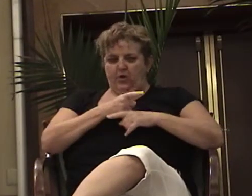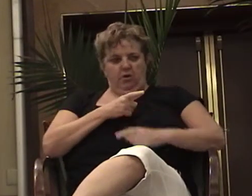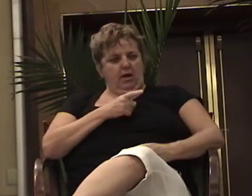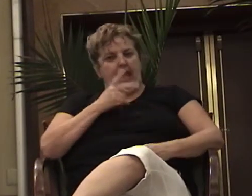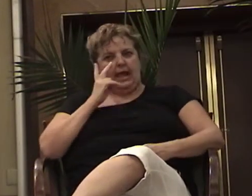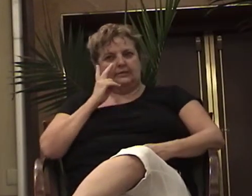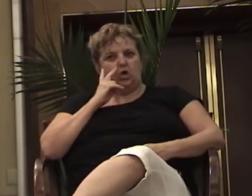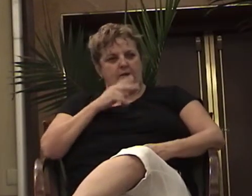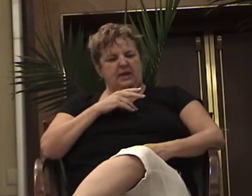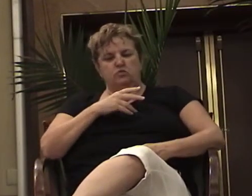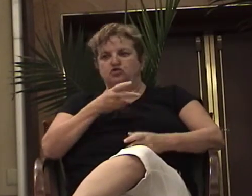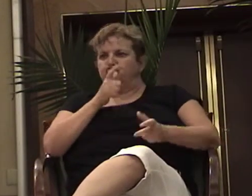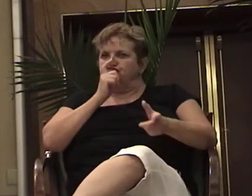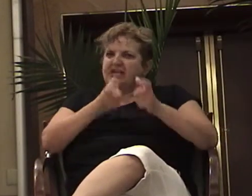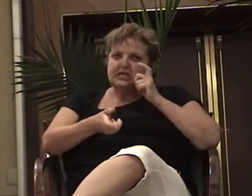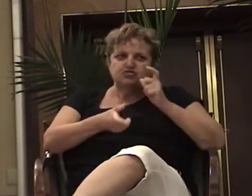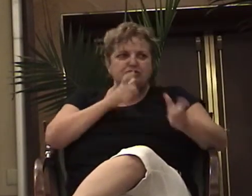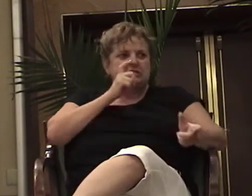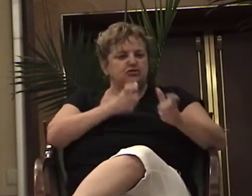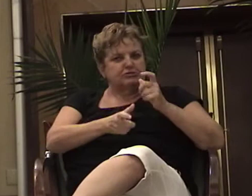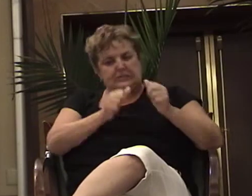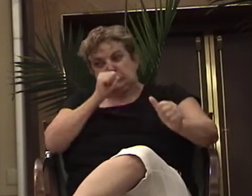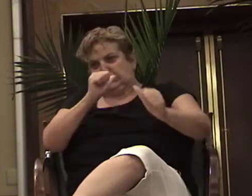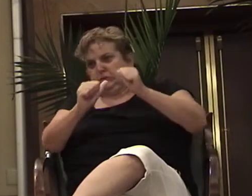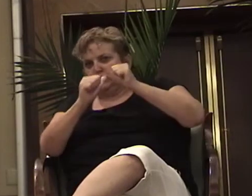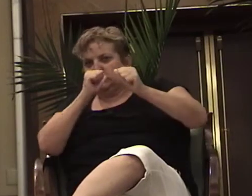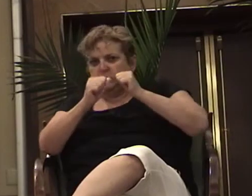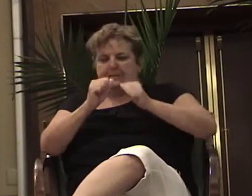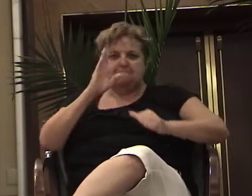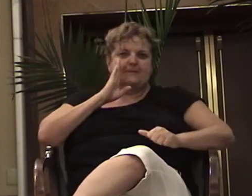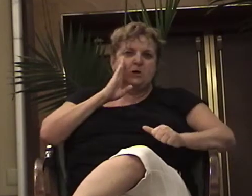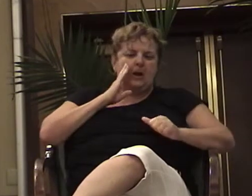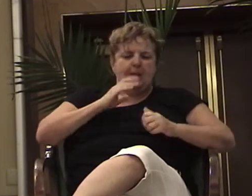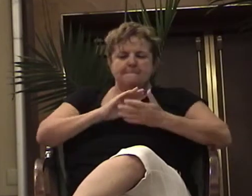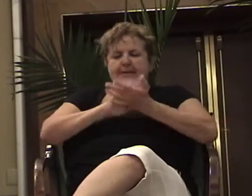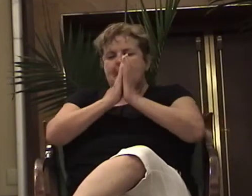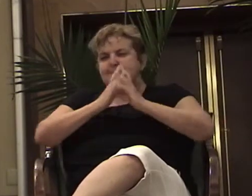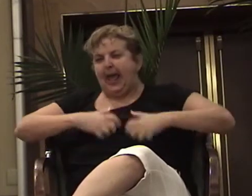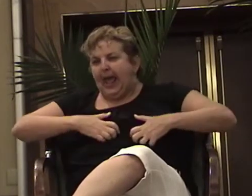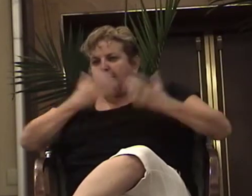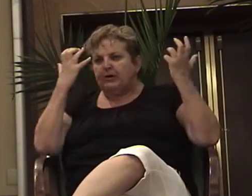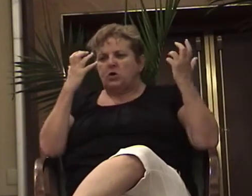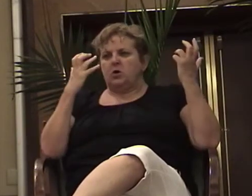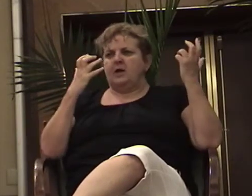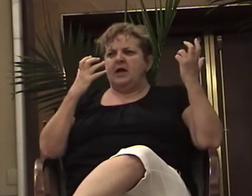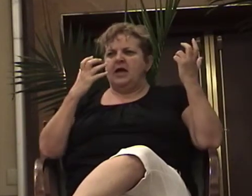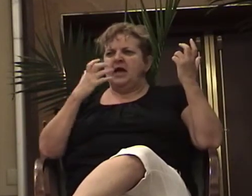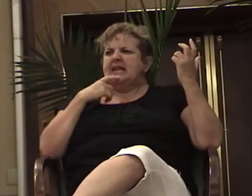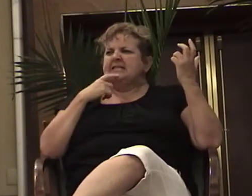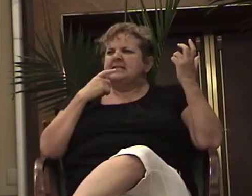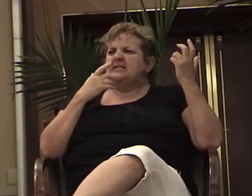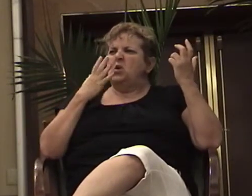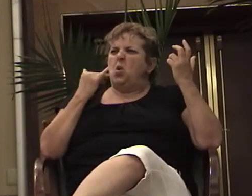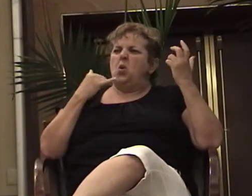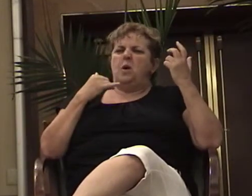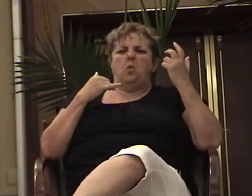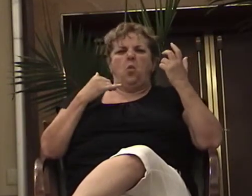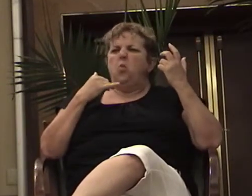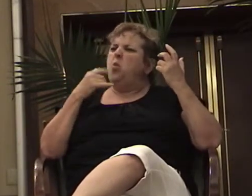drank, the angrier he got. And he said, what you doing down here with all these white folks? I was